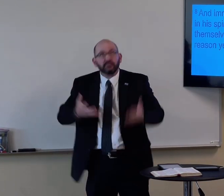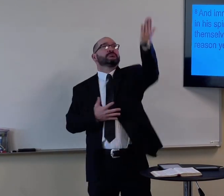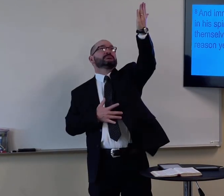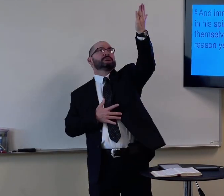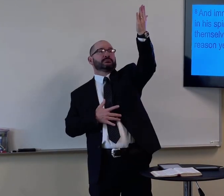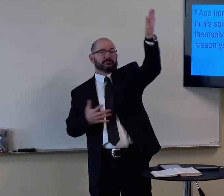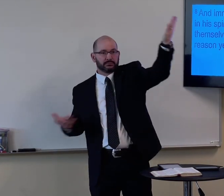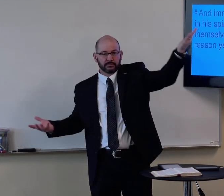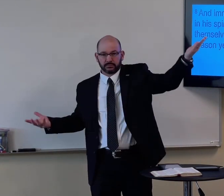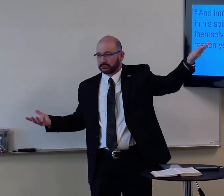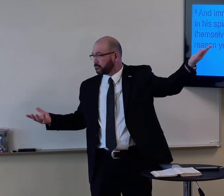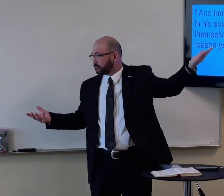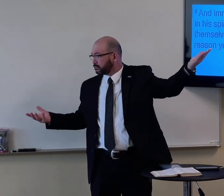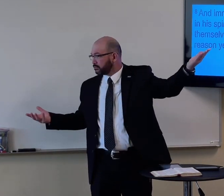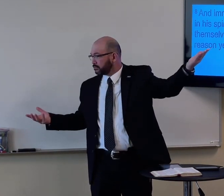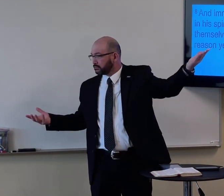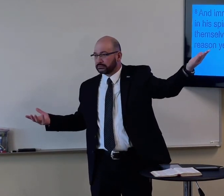Who is most wise? Jesus.